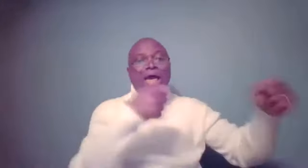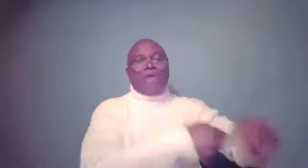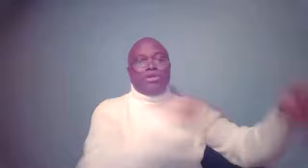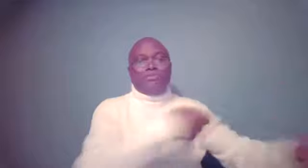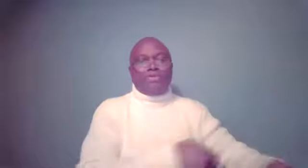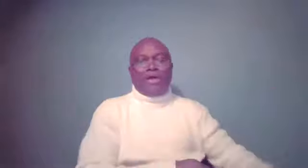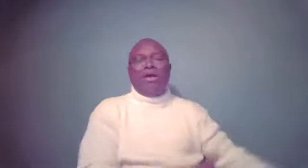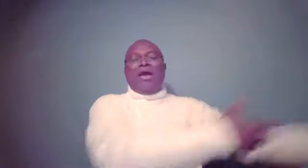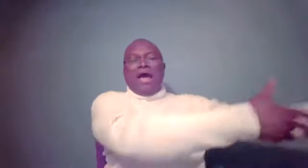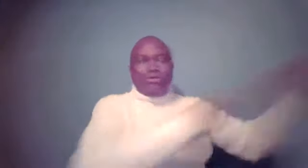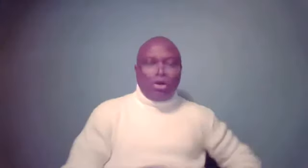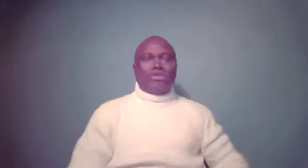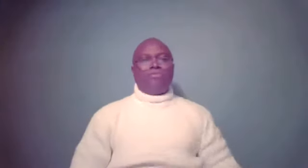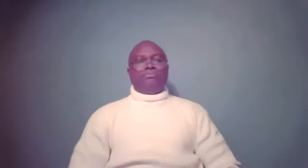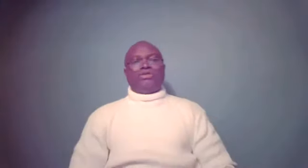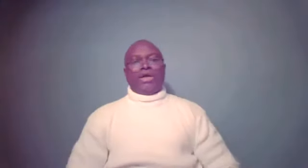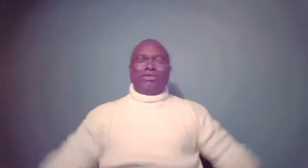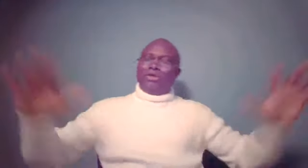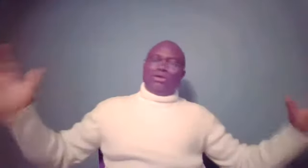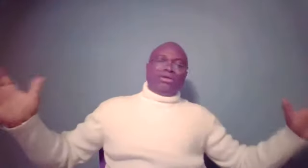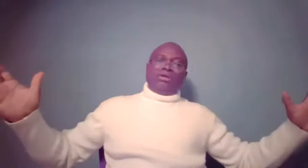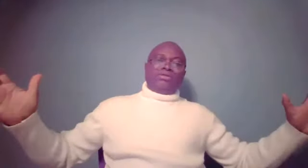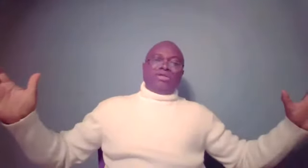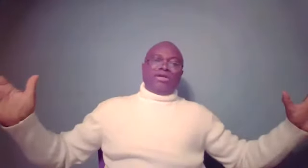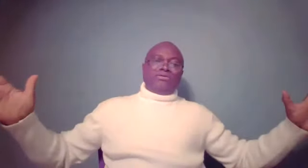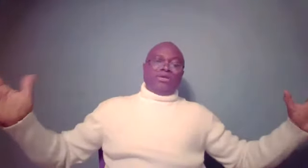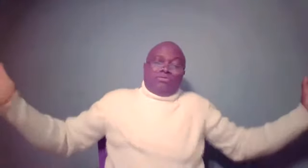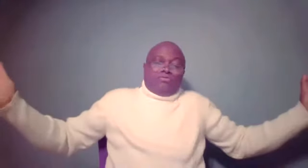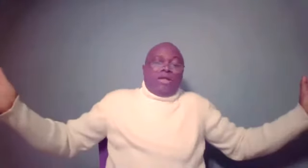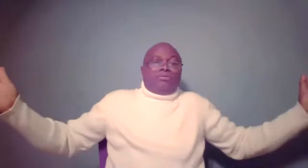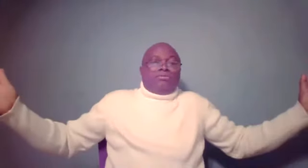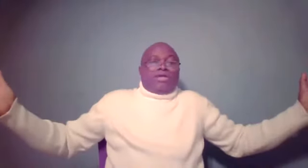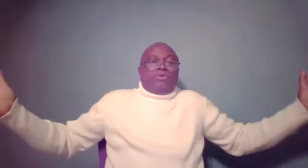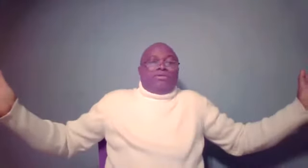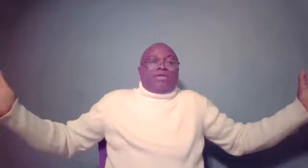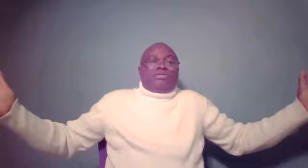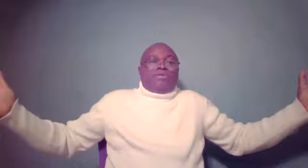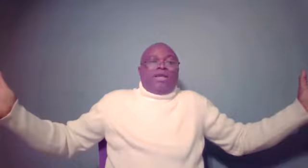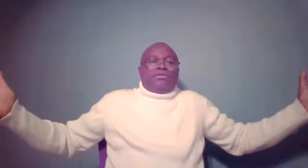hard with his brother and got his butt right. He said that he's, well, that's his personality.